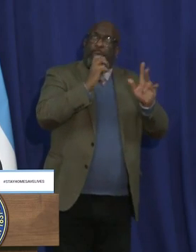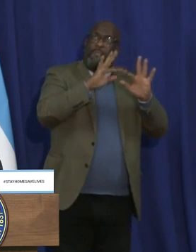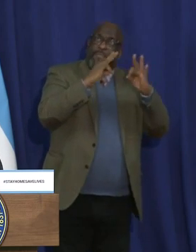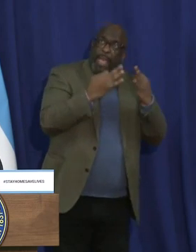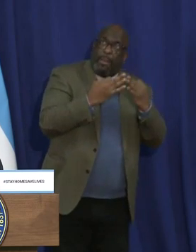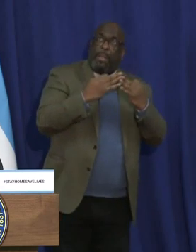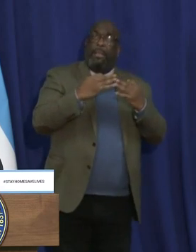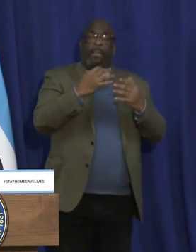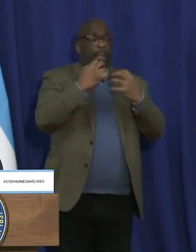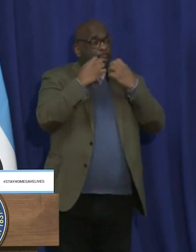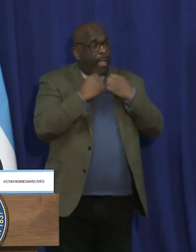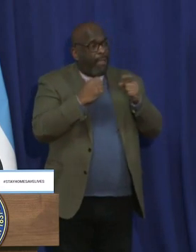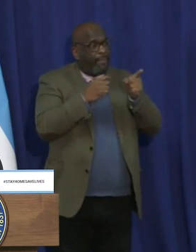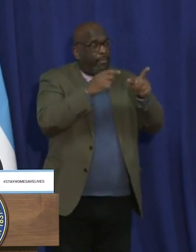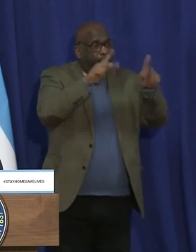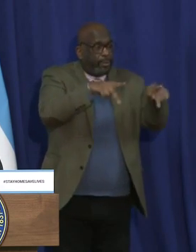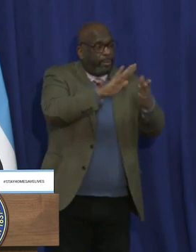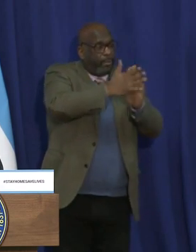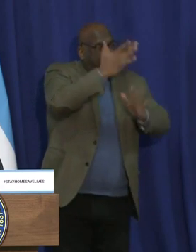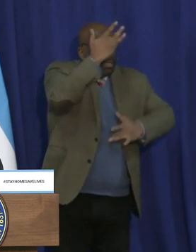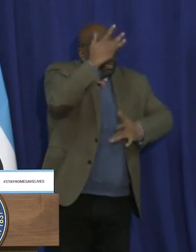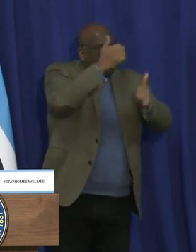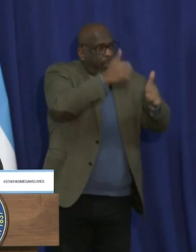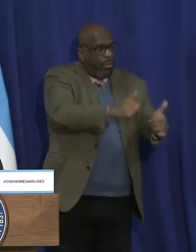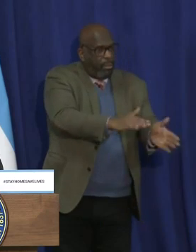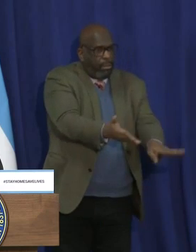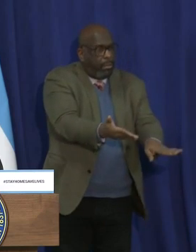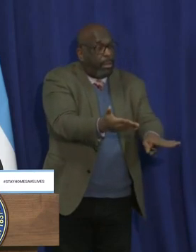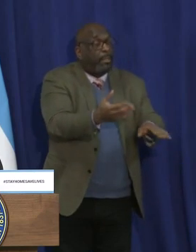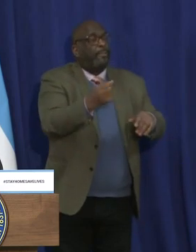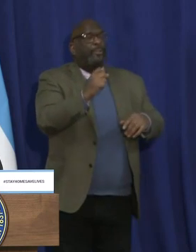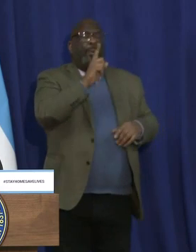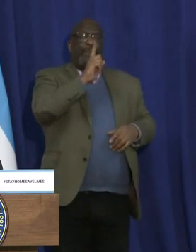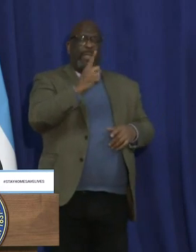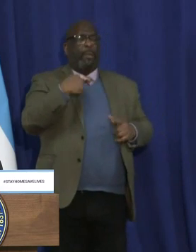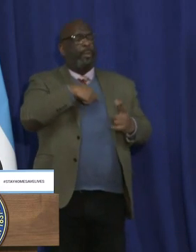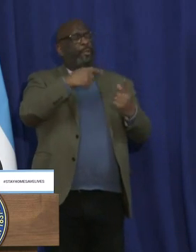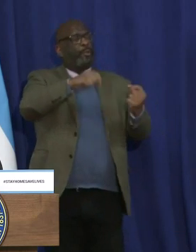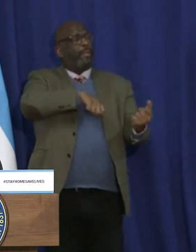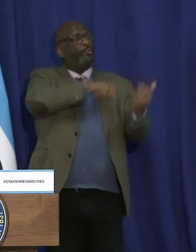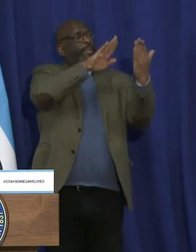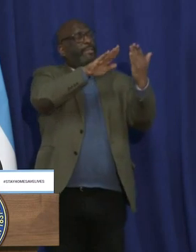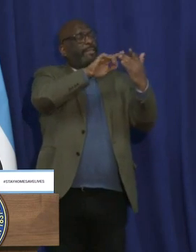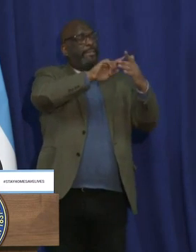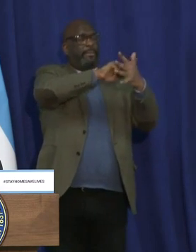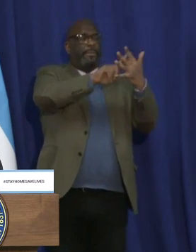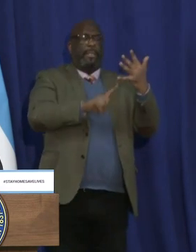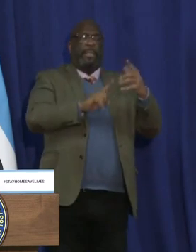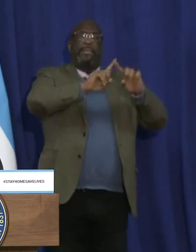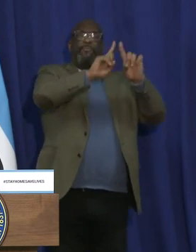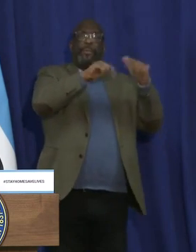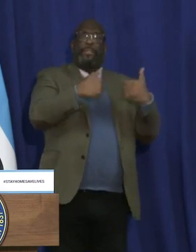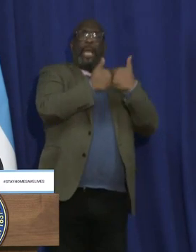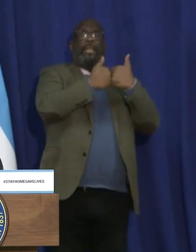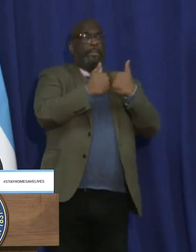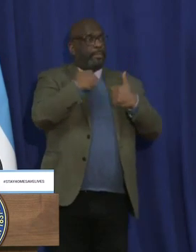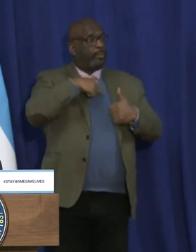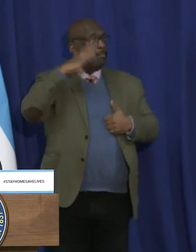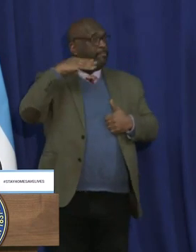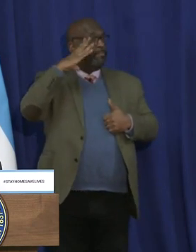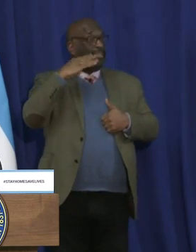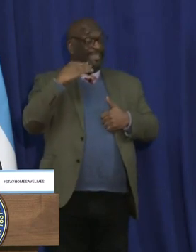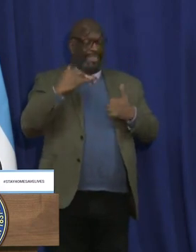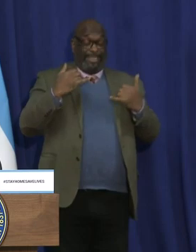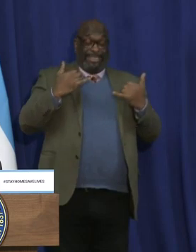individuals. I will speak about the actions we'll be taking to address the challenges we're facing, both near-term and long